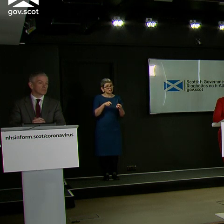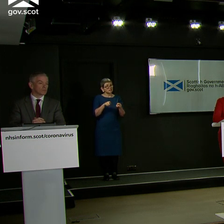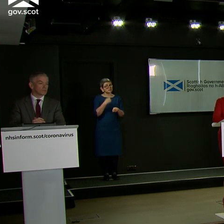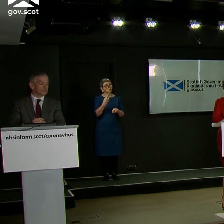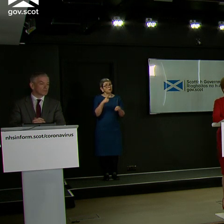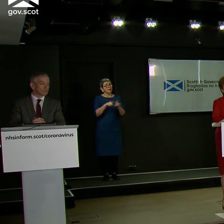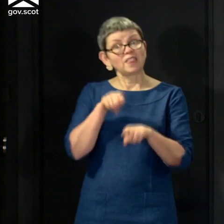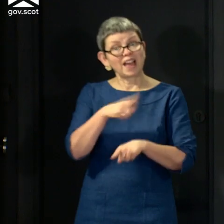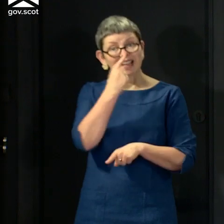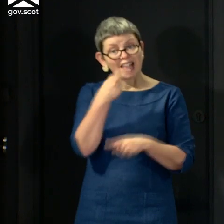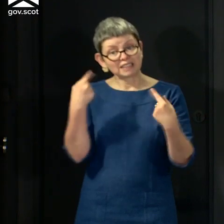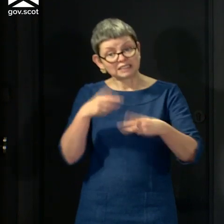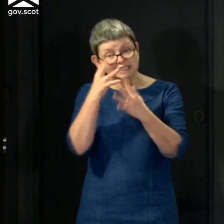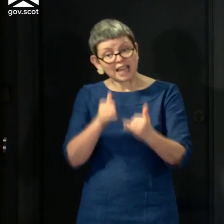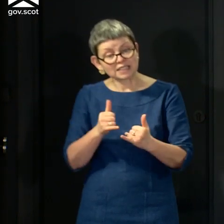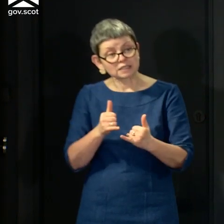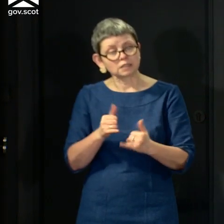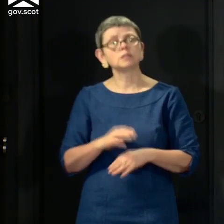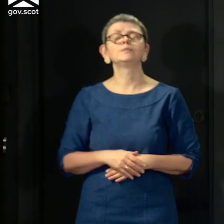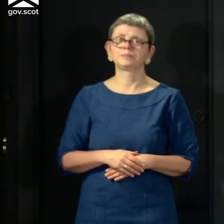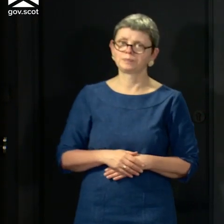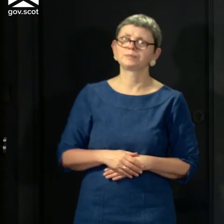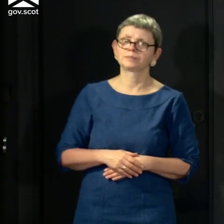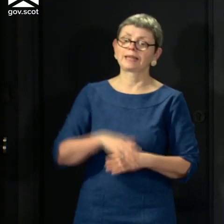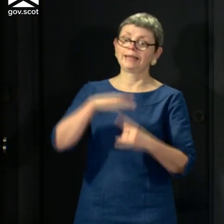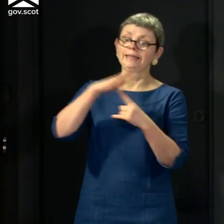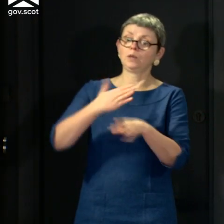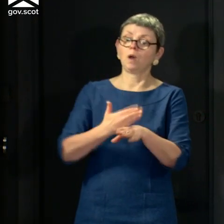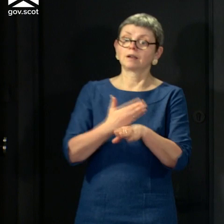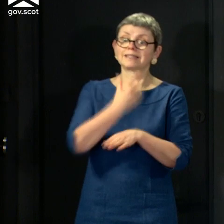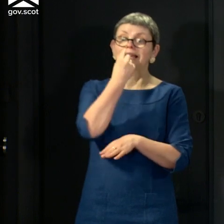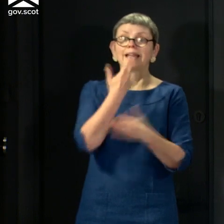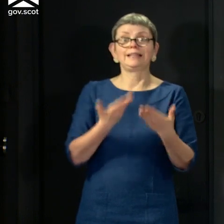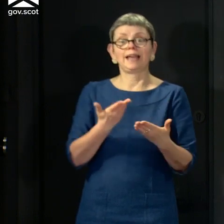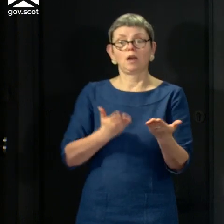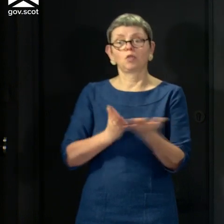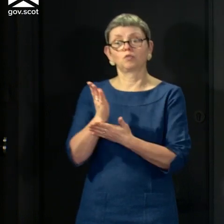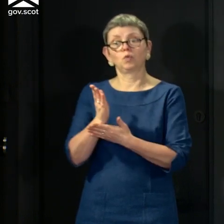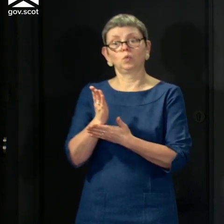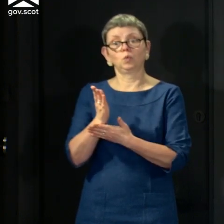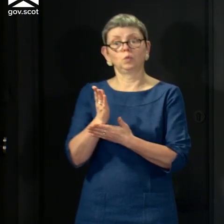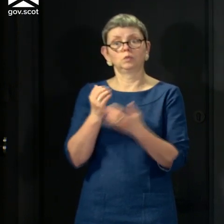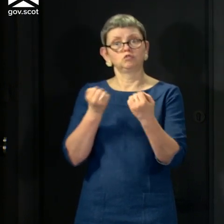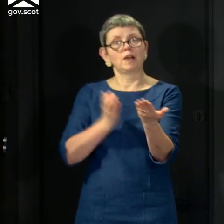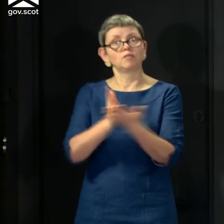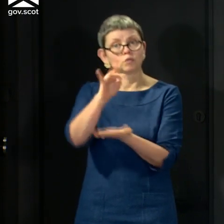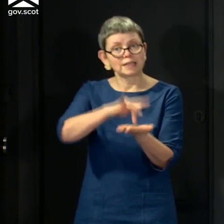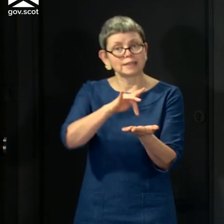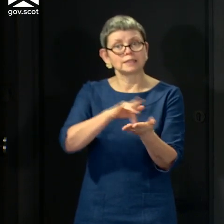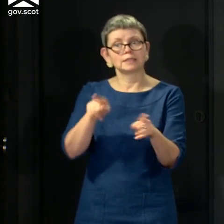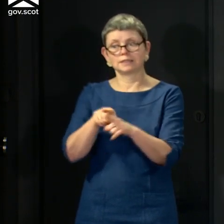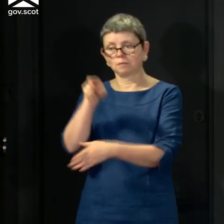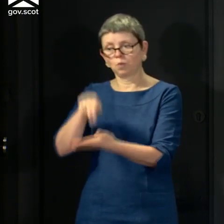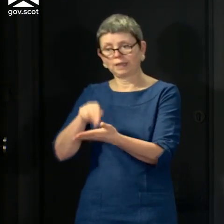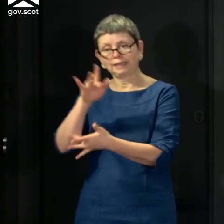not, why not? Well, key workers can access tests through the booking system and the drive through centres. And as I said, we're going to take